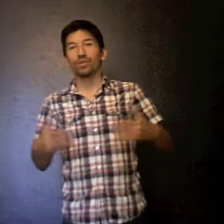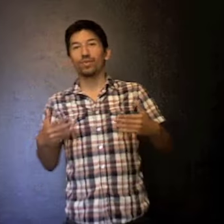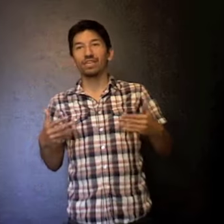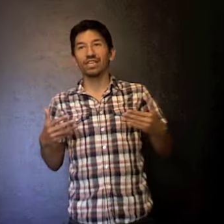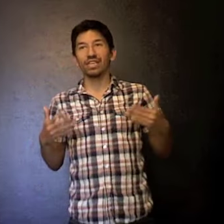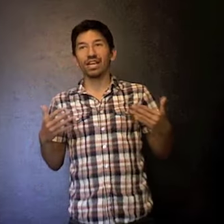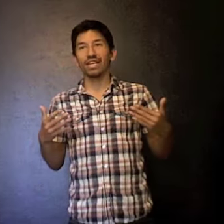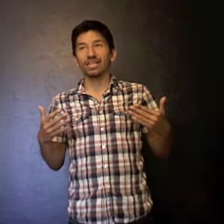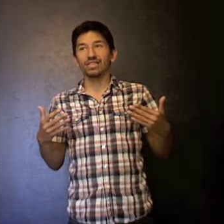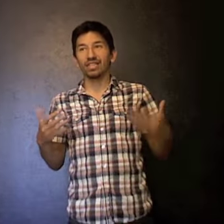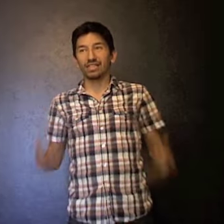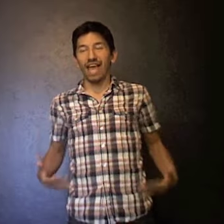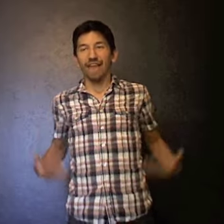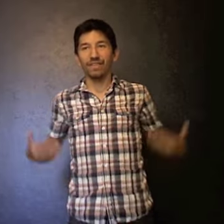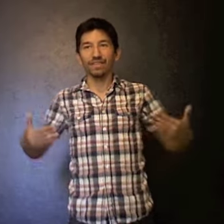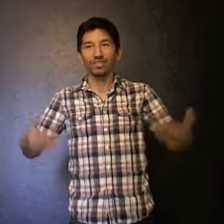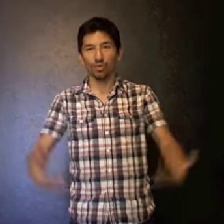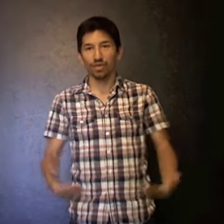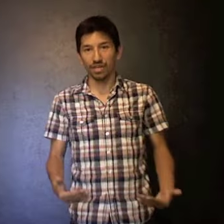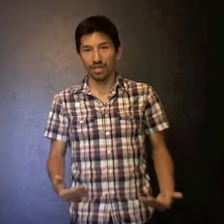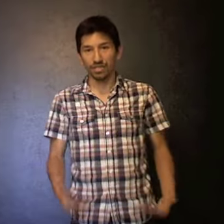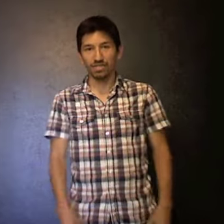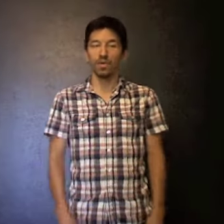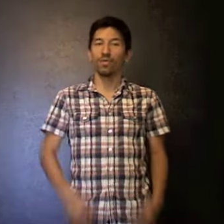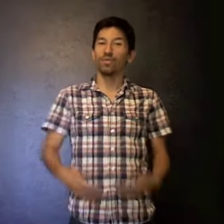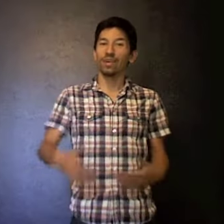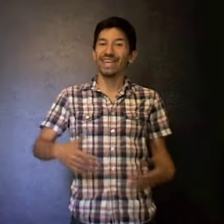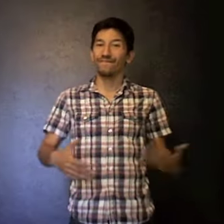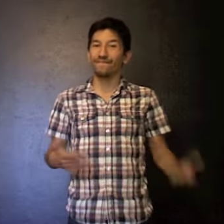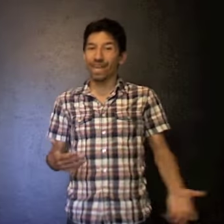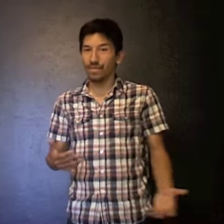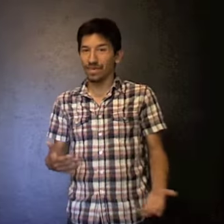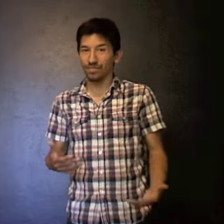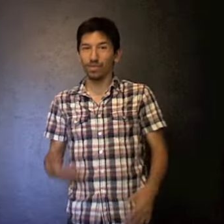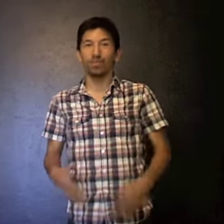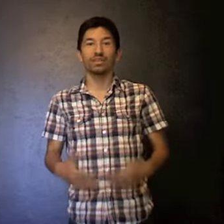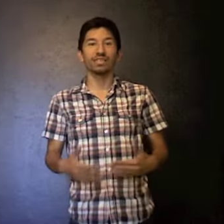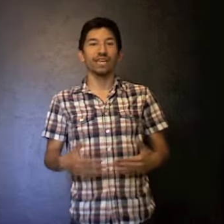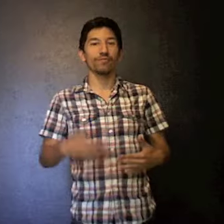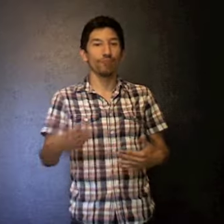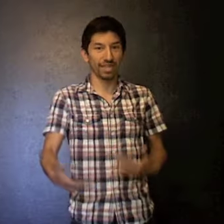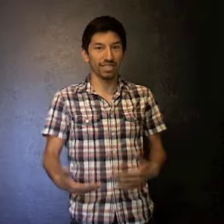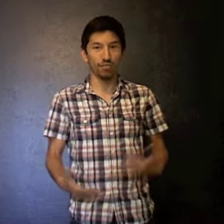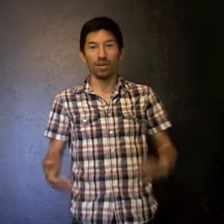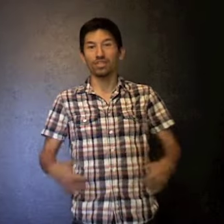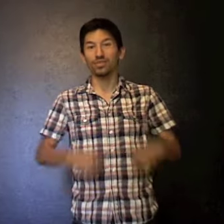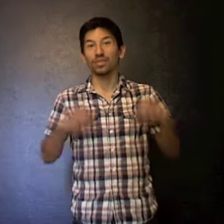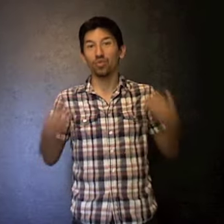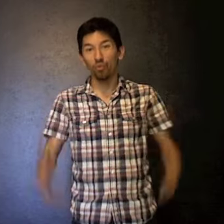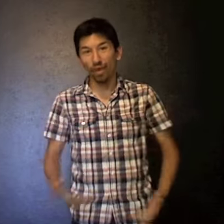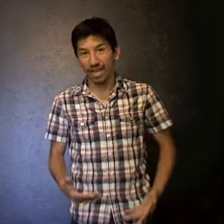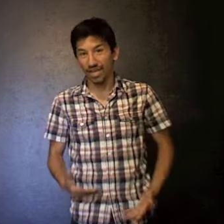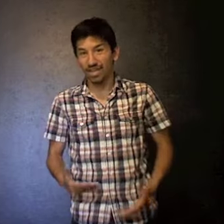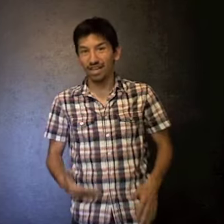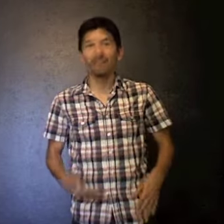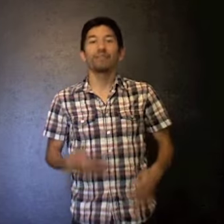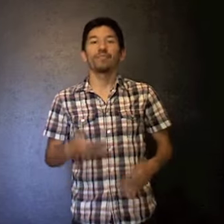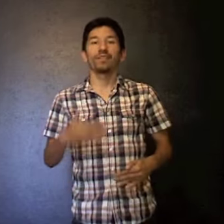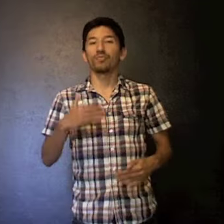really like just having the shortcuts. We want to get famous. We want to get rich. We want to do it quick, but we